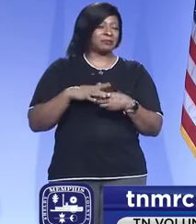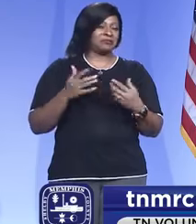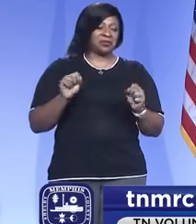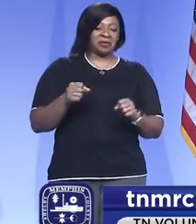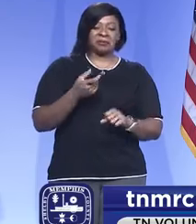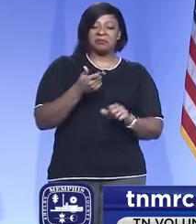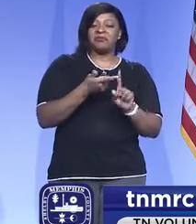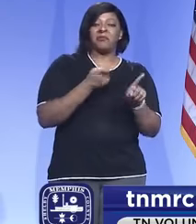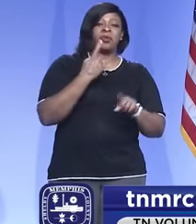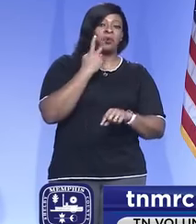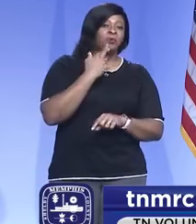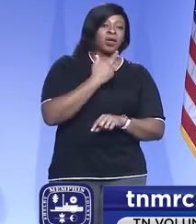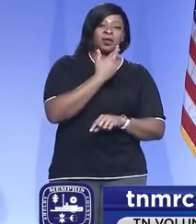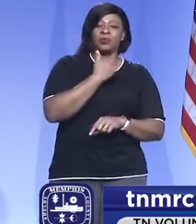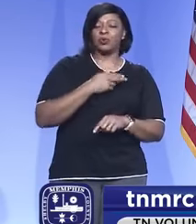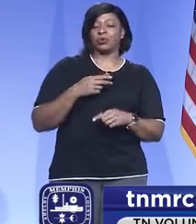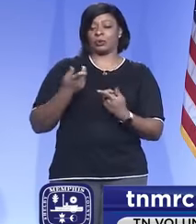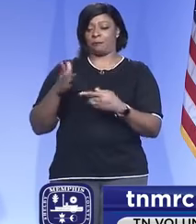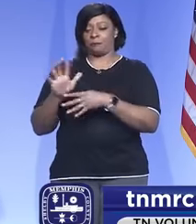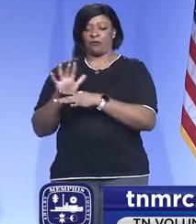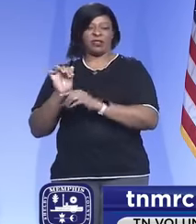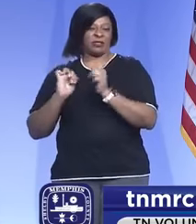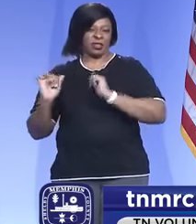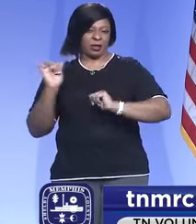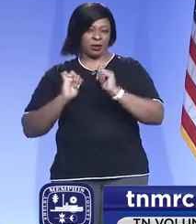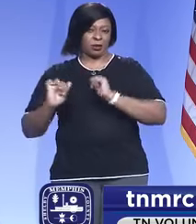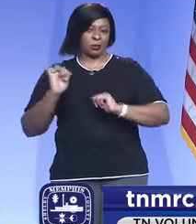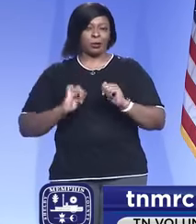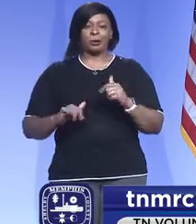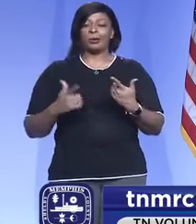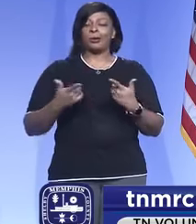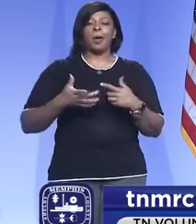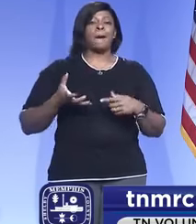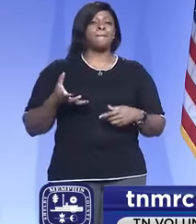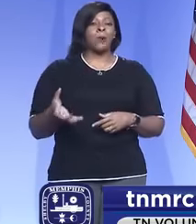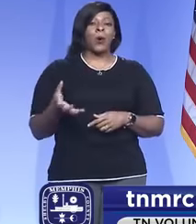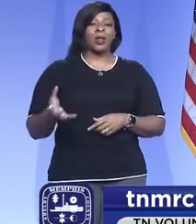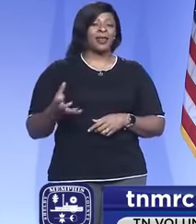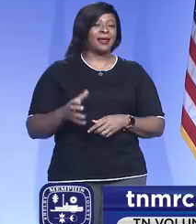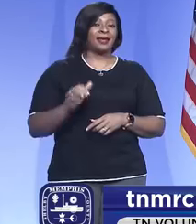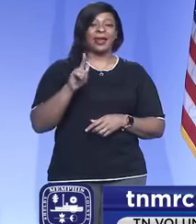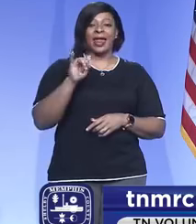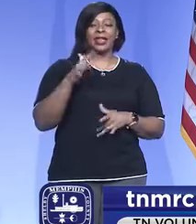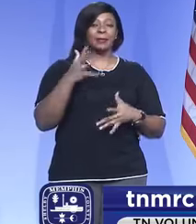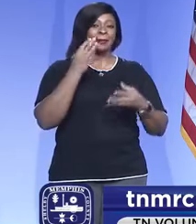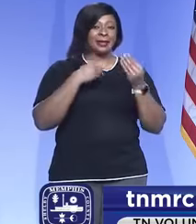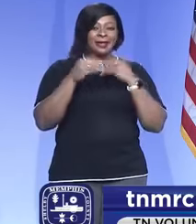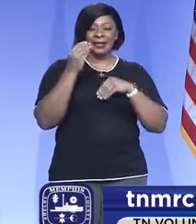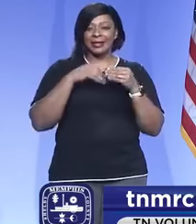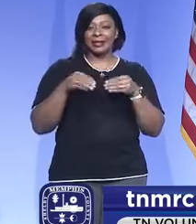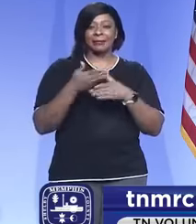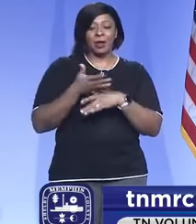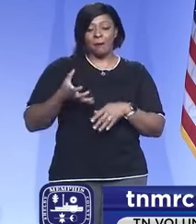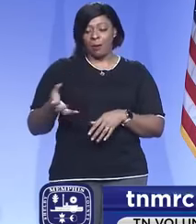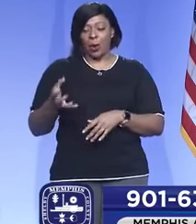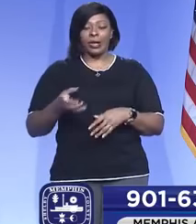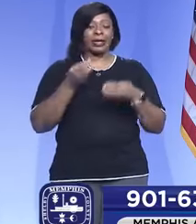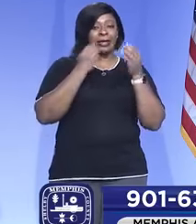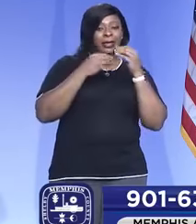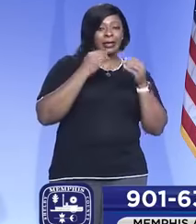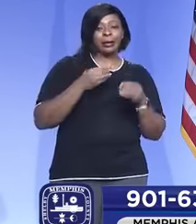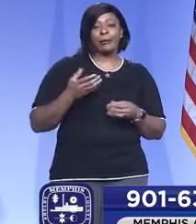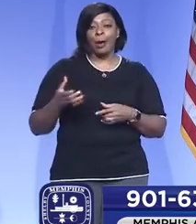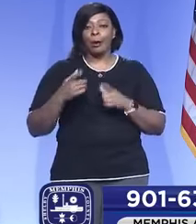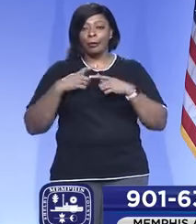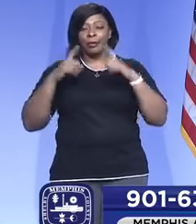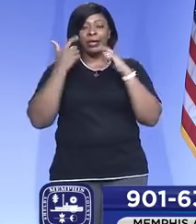anything from a restaurant to a movie theater, to a bowling alley where you might eat in between bowling, is